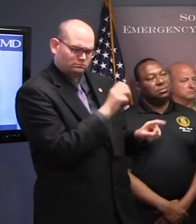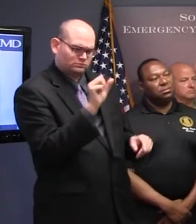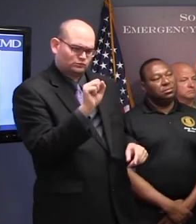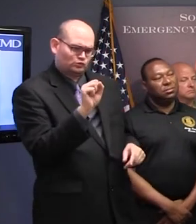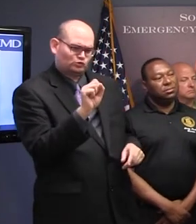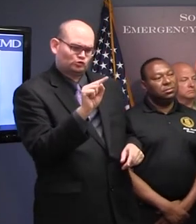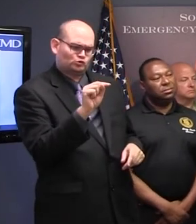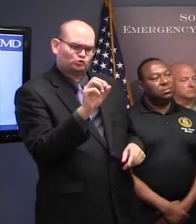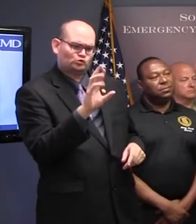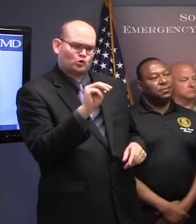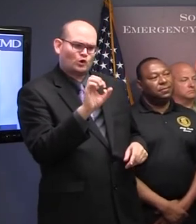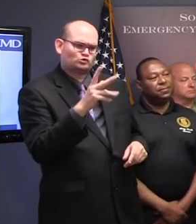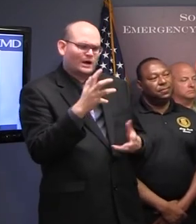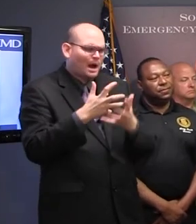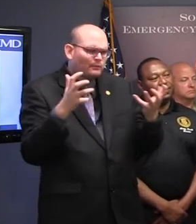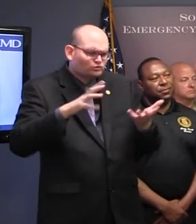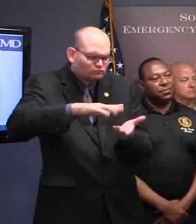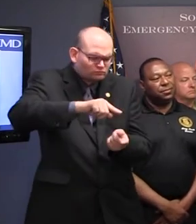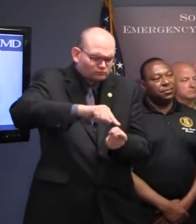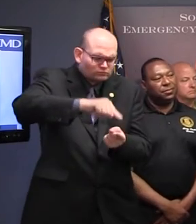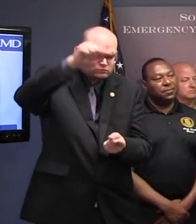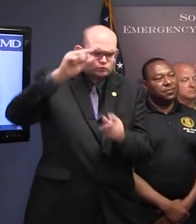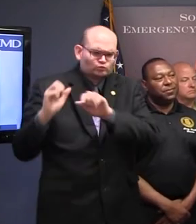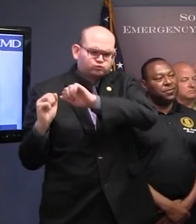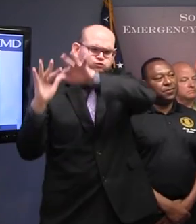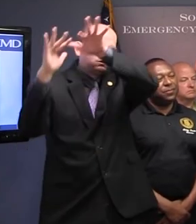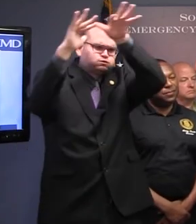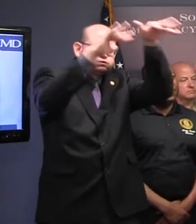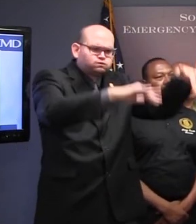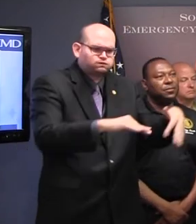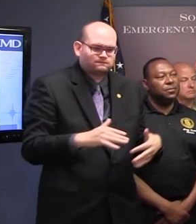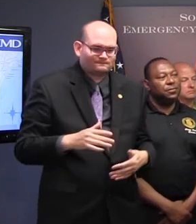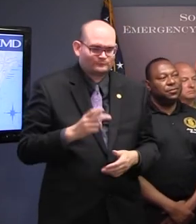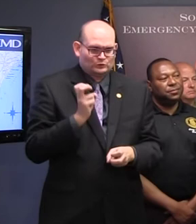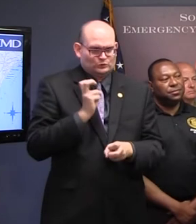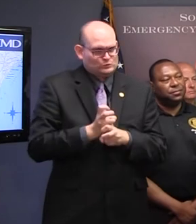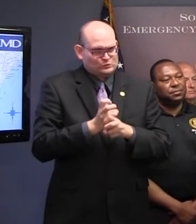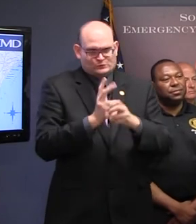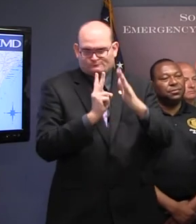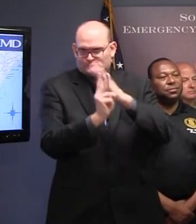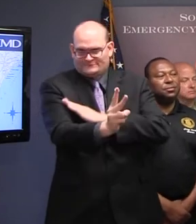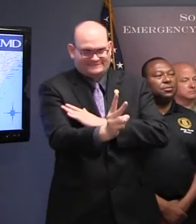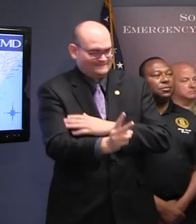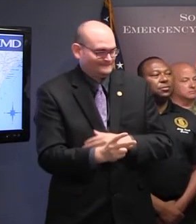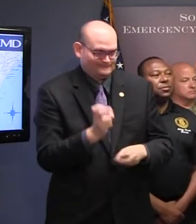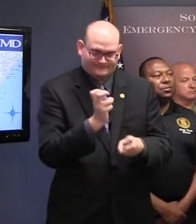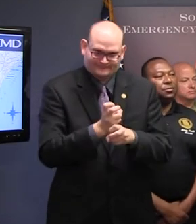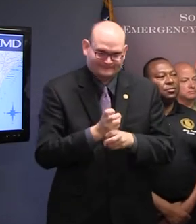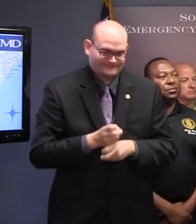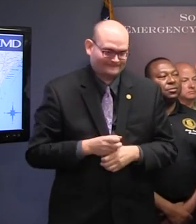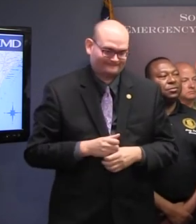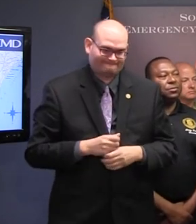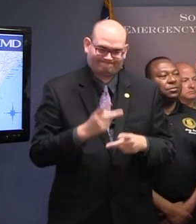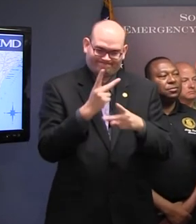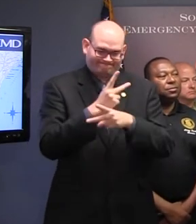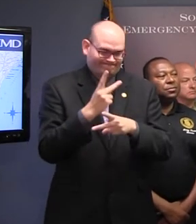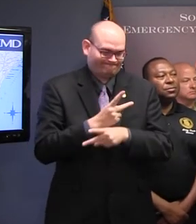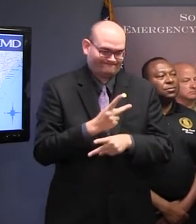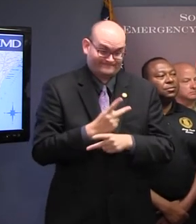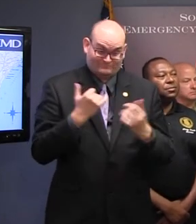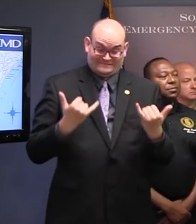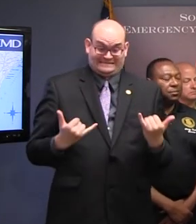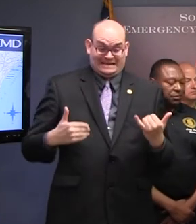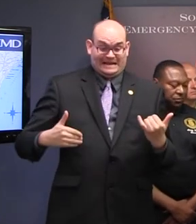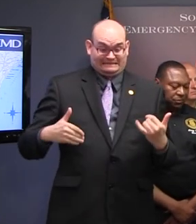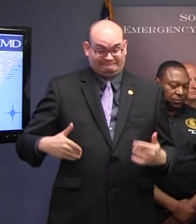That's kind of difficult to answer this far out. Potential is there for significant storm surge. I think we prefer to leave it at that until we have a better idea of the